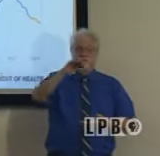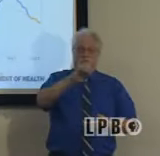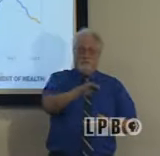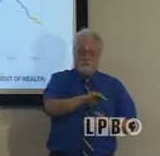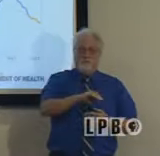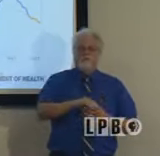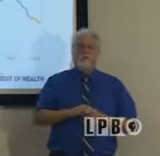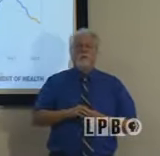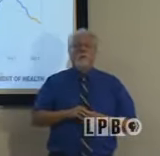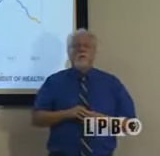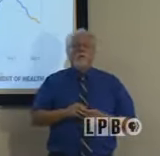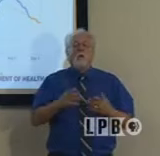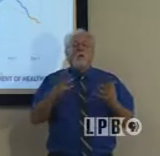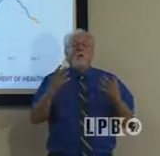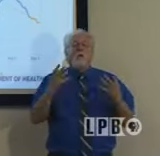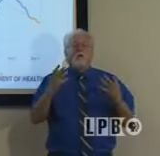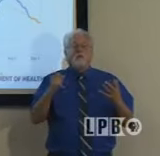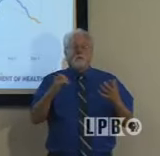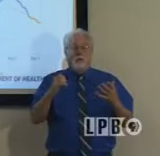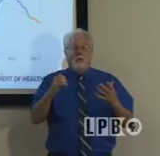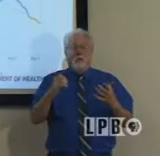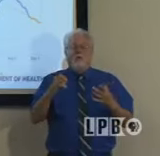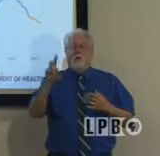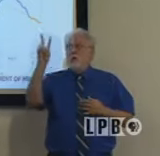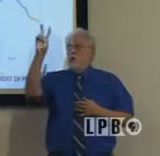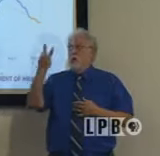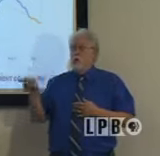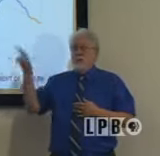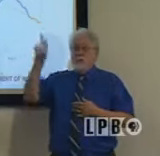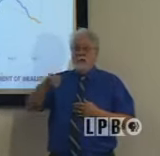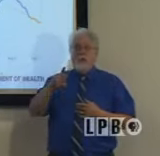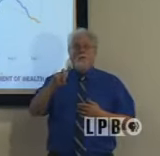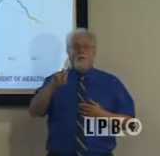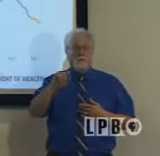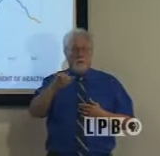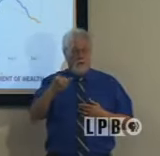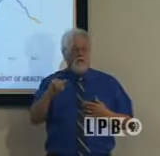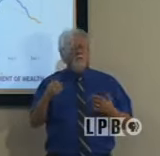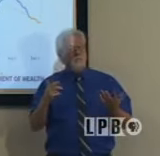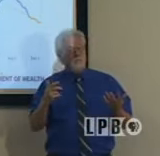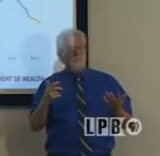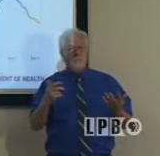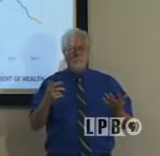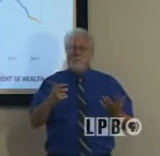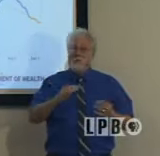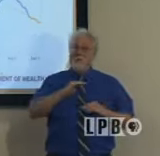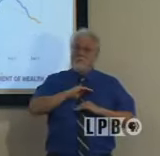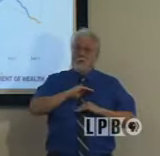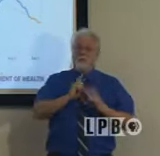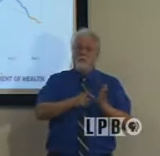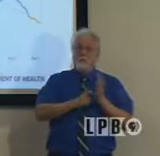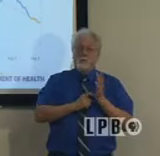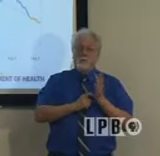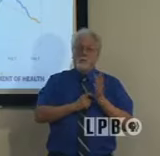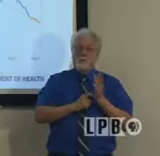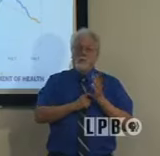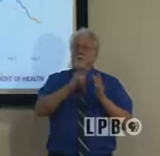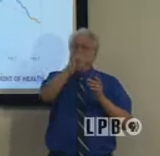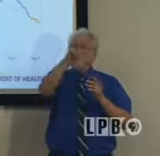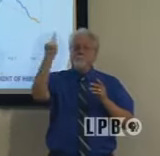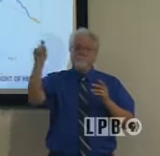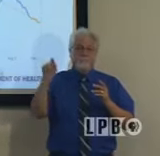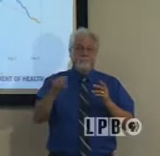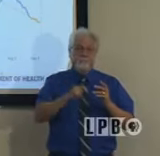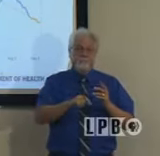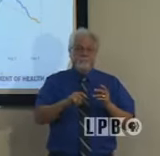restrictions. And so, you know, strictly speaking, looking at those data, you've met criteria across those three